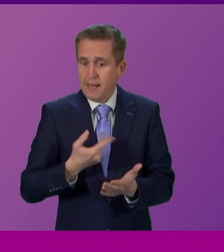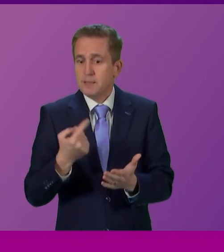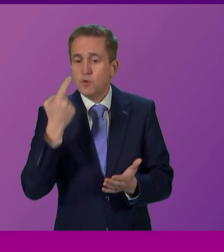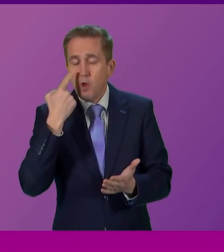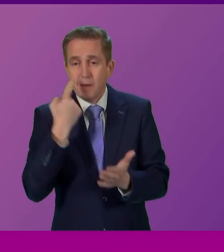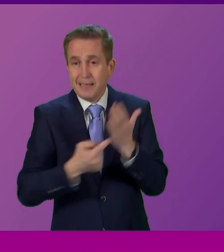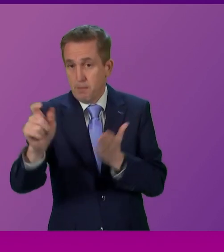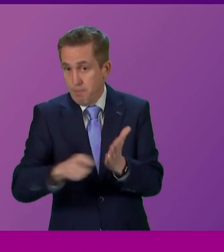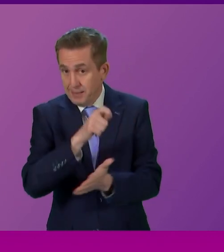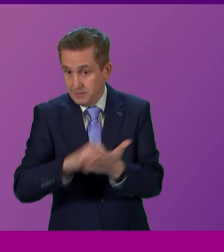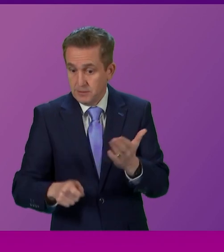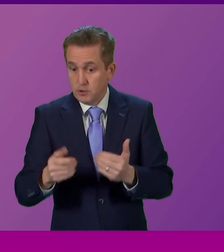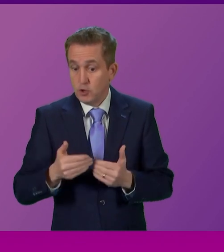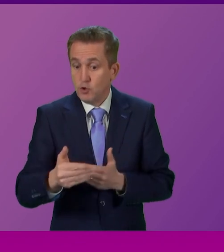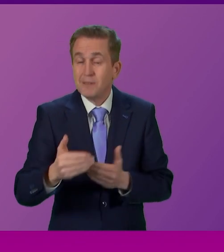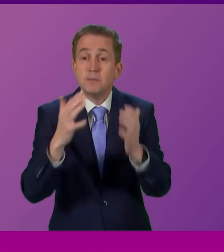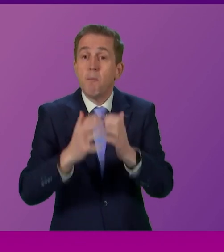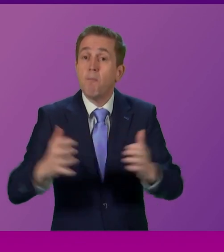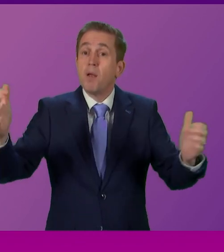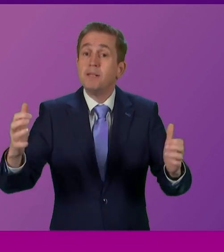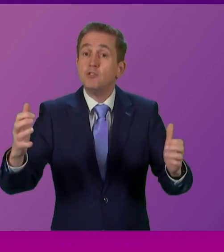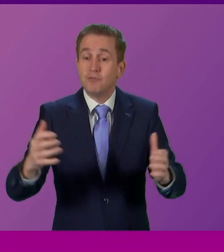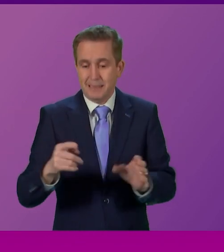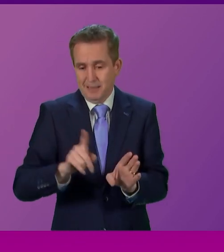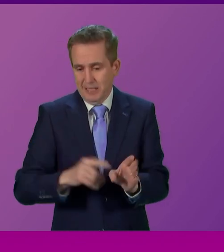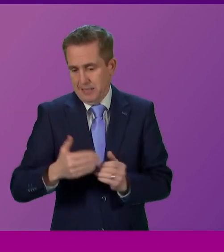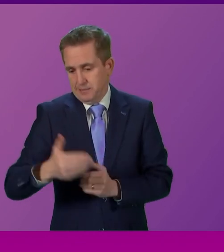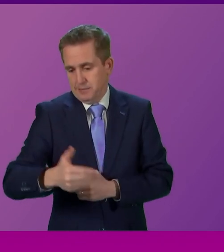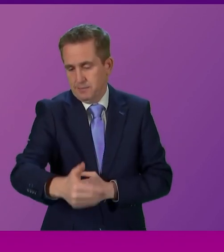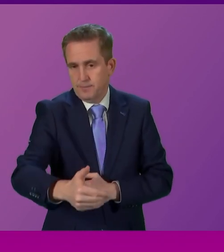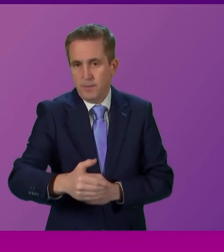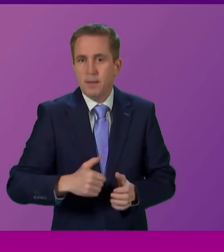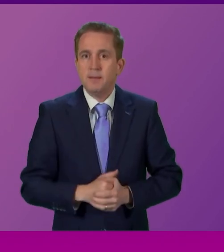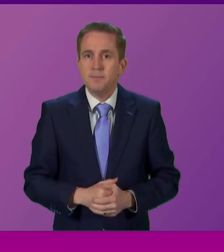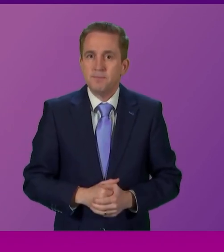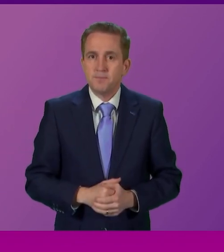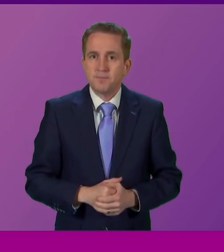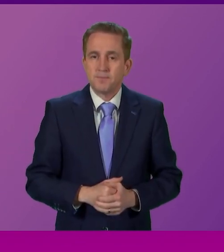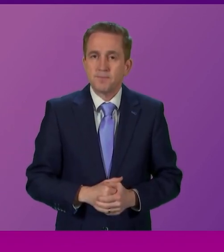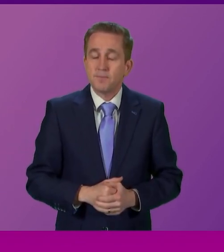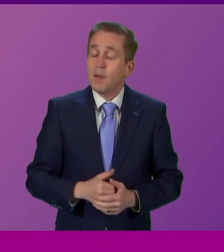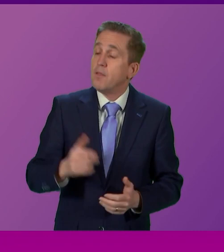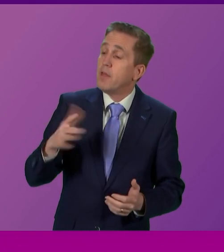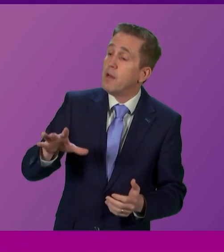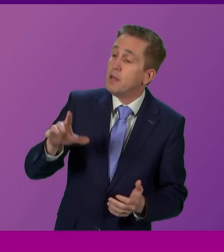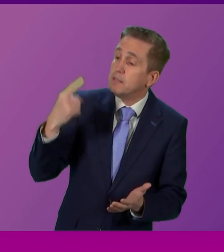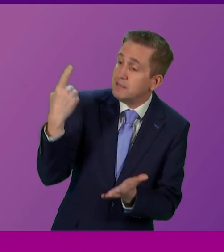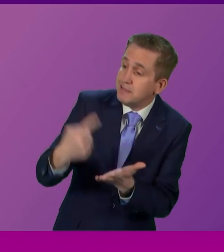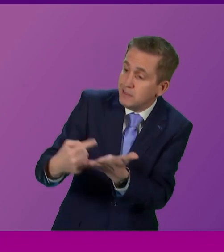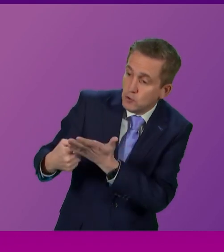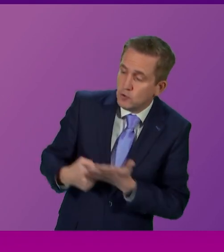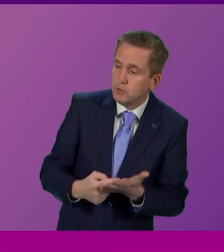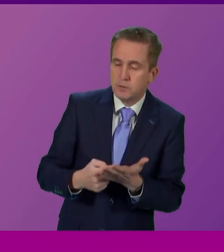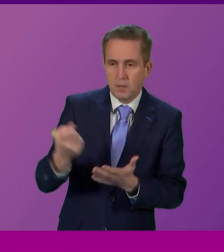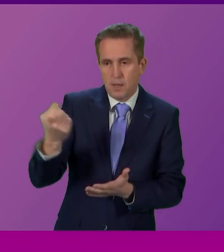parliamentary term which they voted it in. President Officer, the choices I am here to make come from the people, were decided on